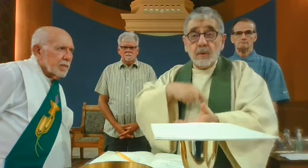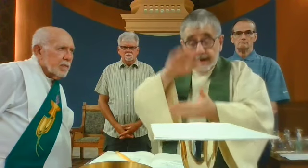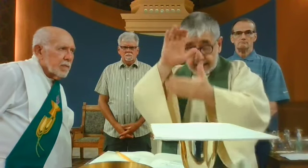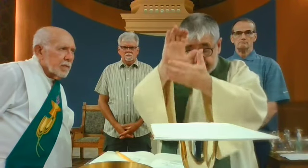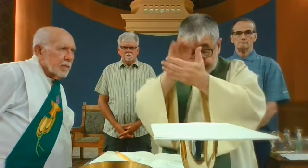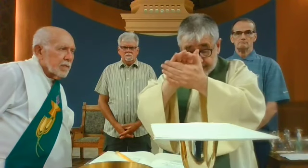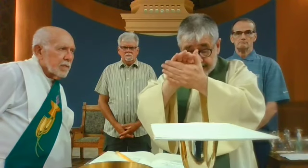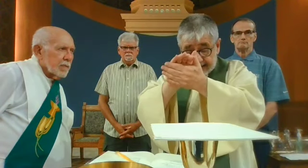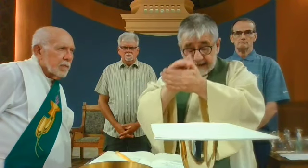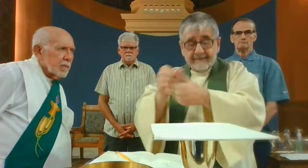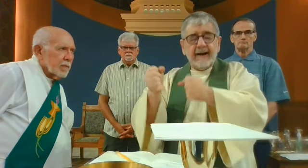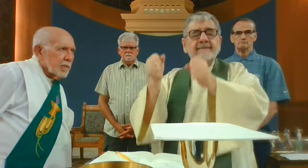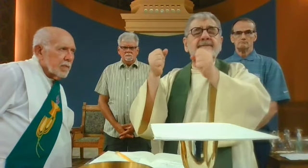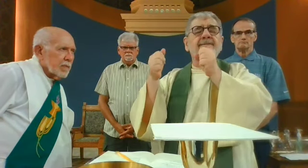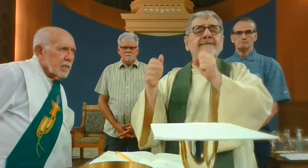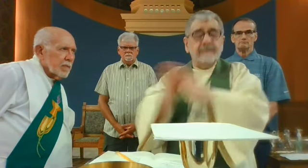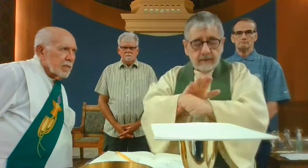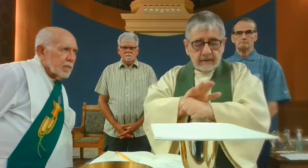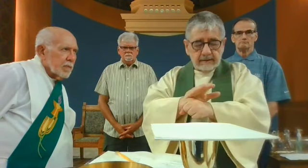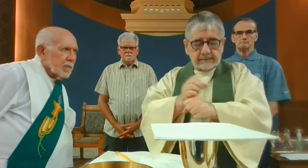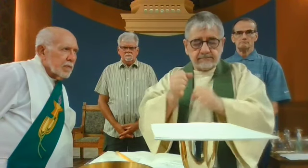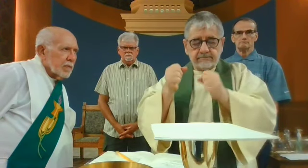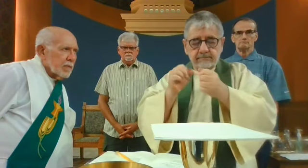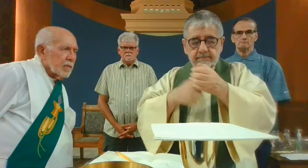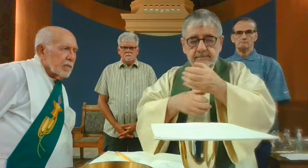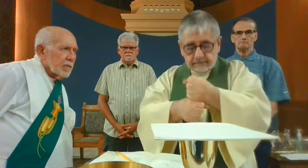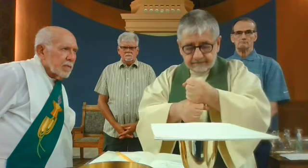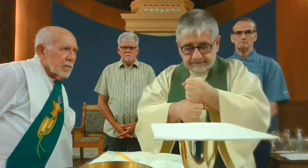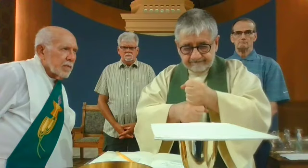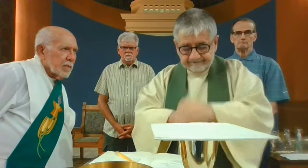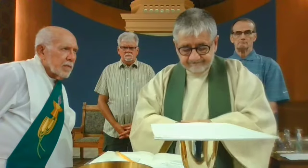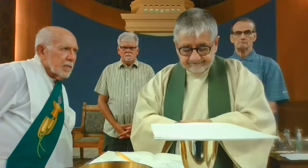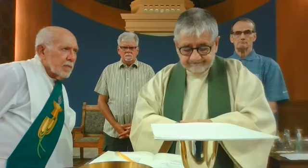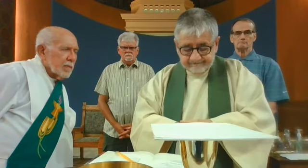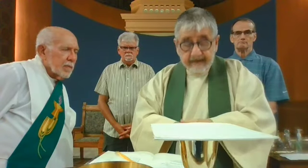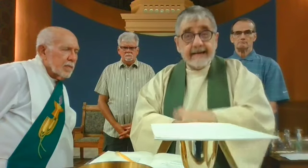and His coming in glory we await with unwavering hope.